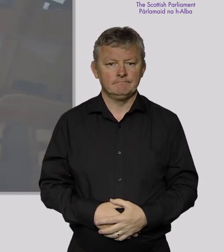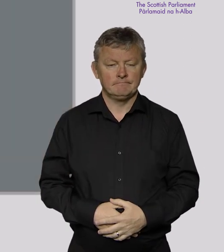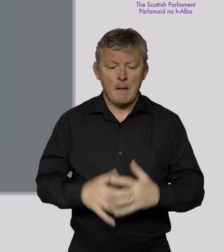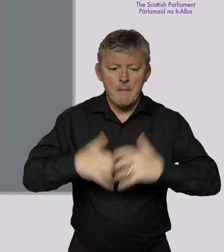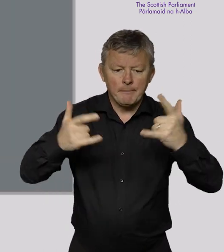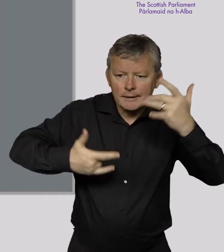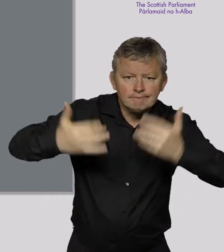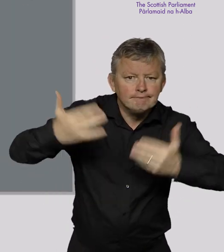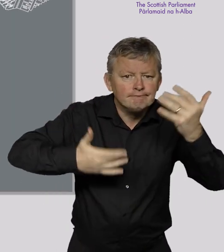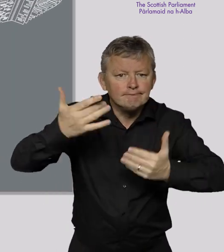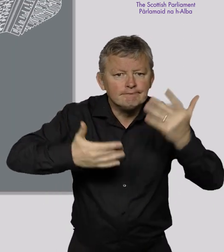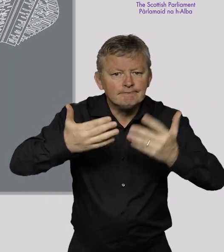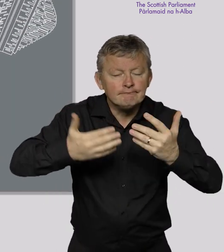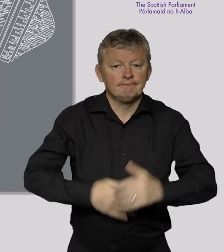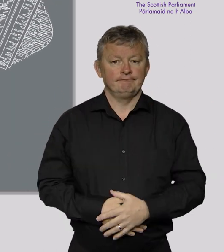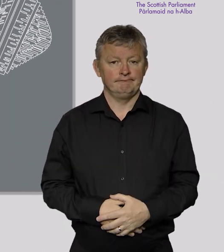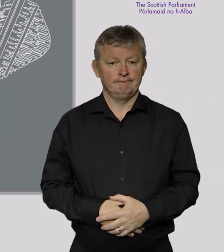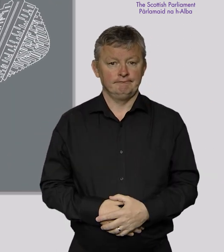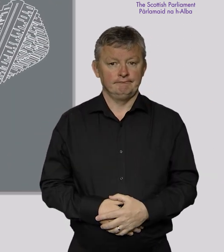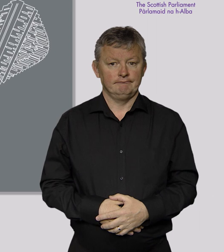Parliament in Numbers